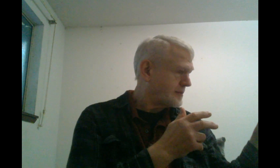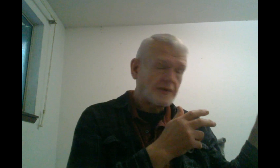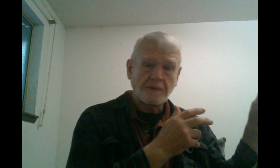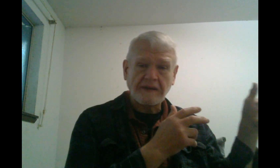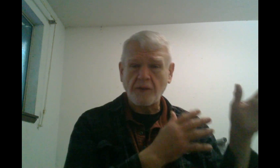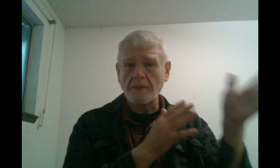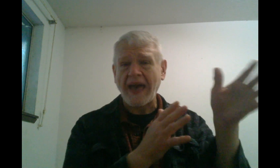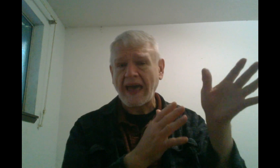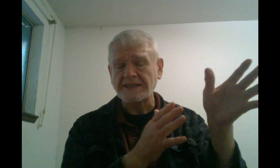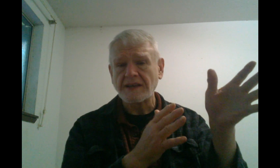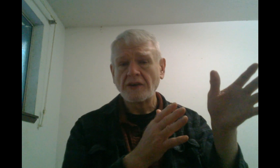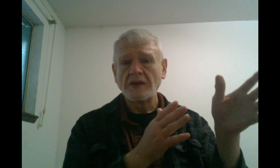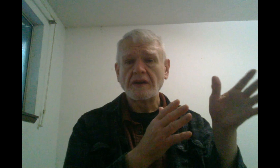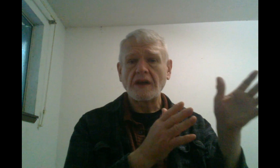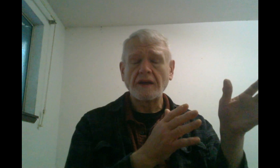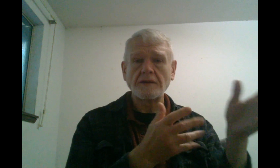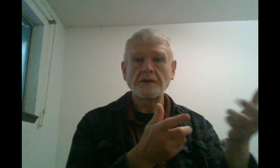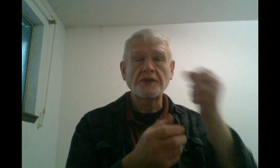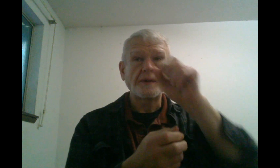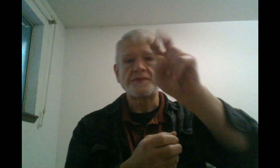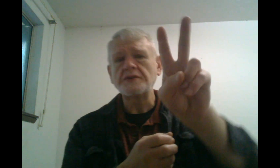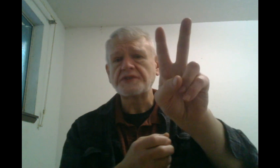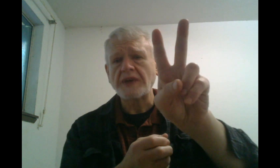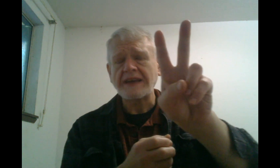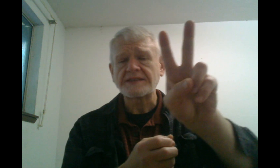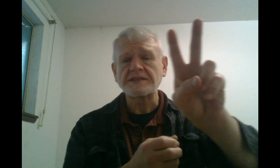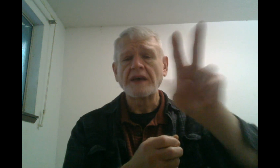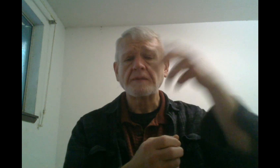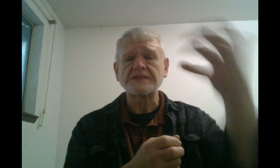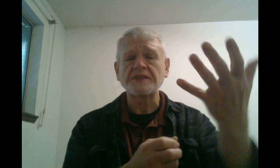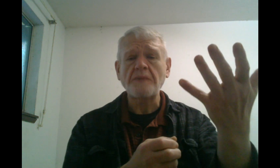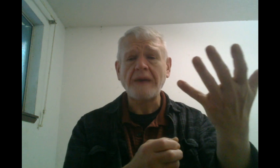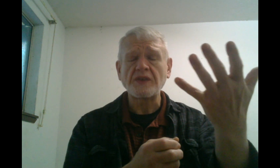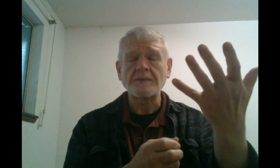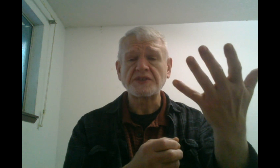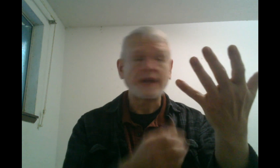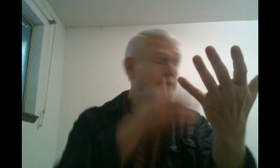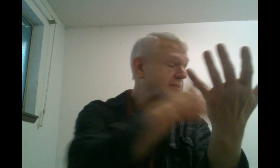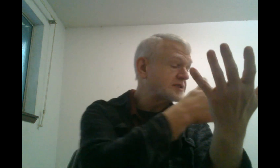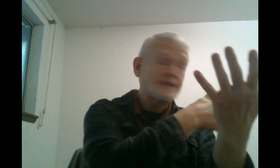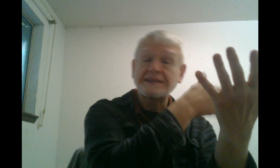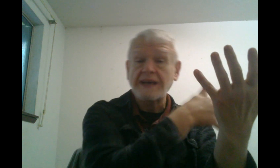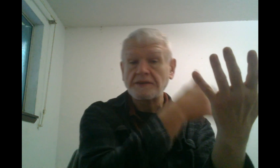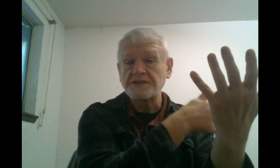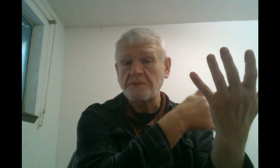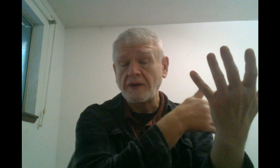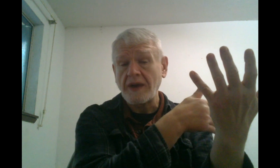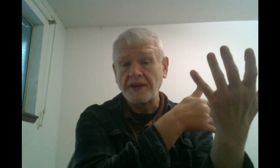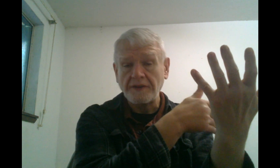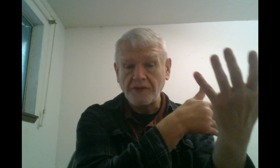you know, my four bags, the two suitcases, my sleep apnea machine. So, that's out and spread around on the